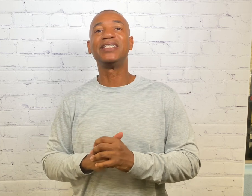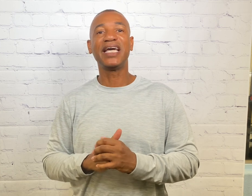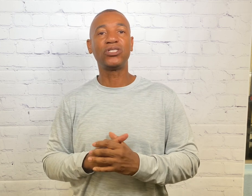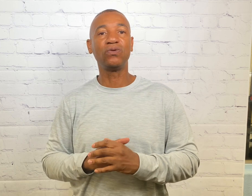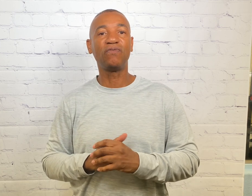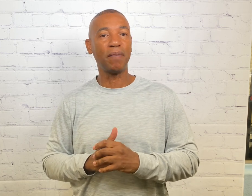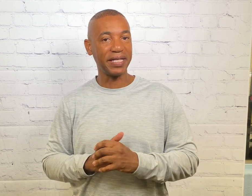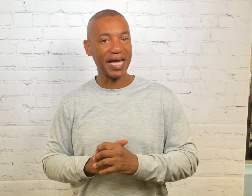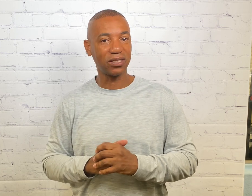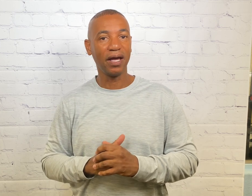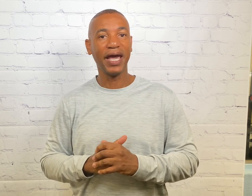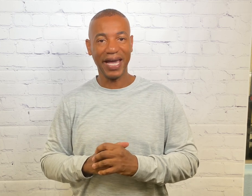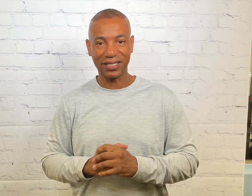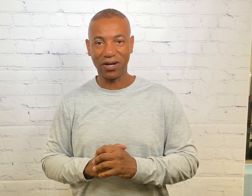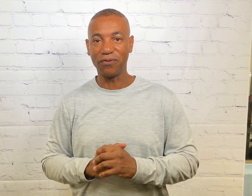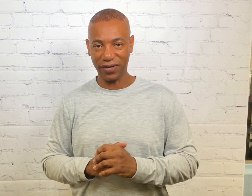stay tuned for my next ASL video.